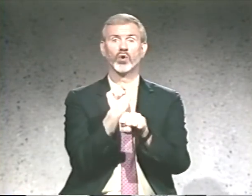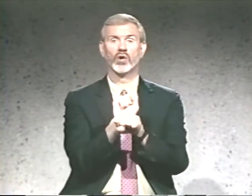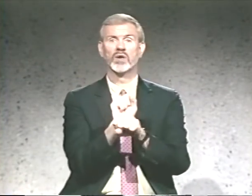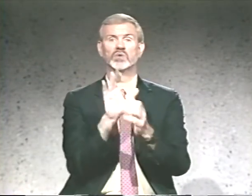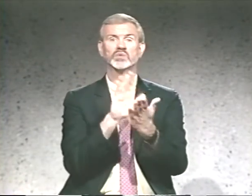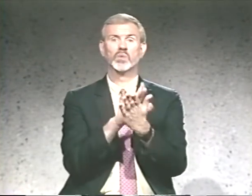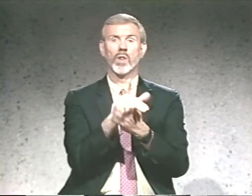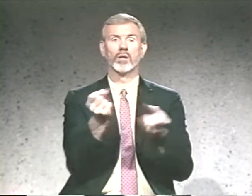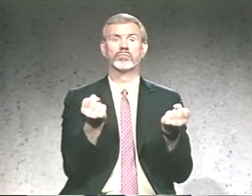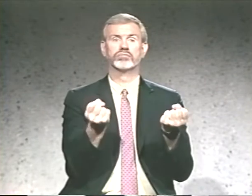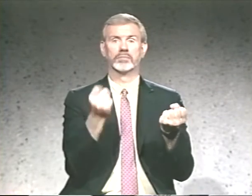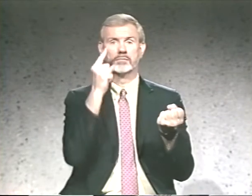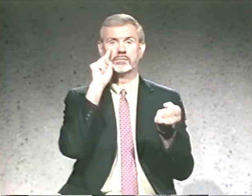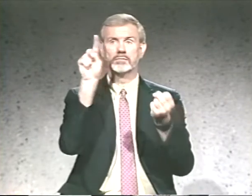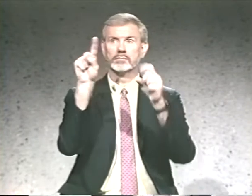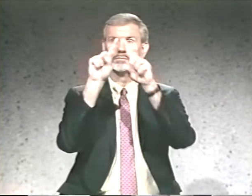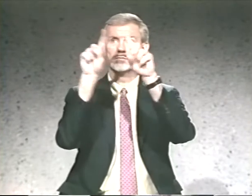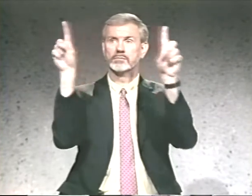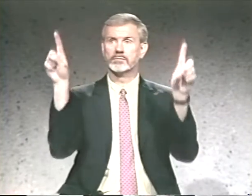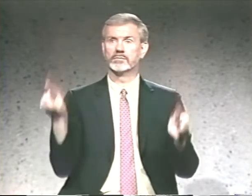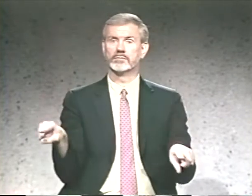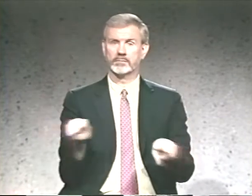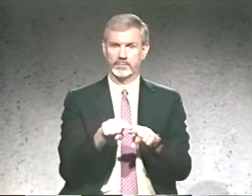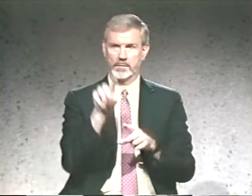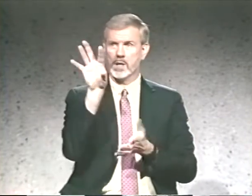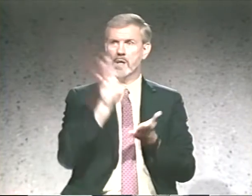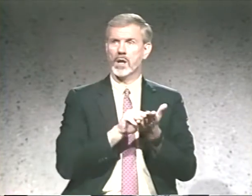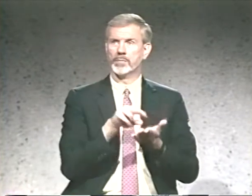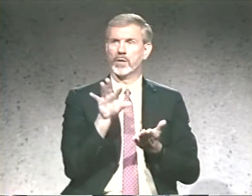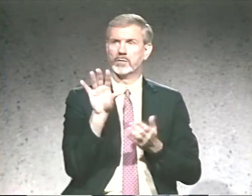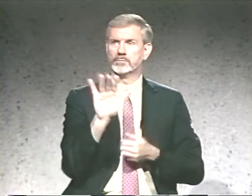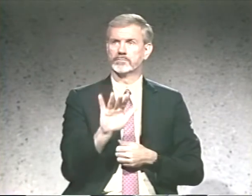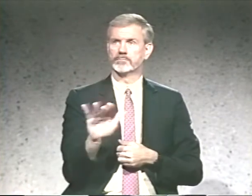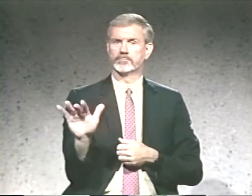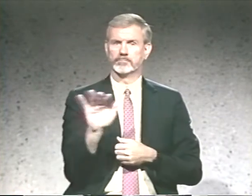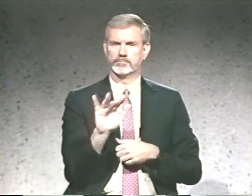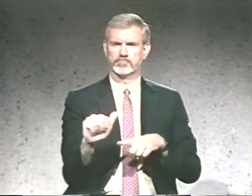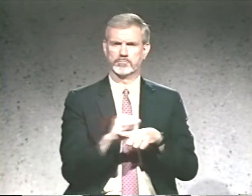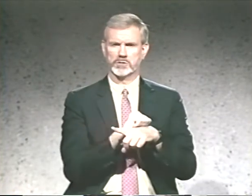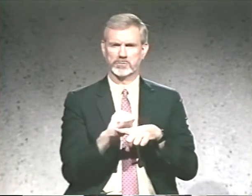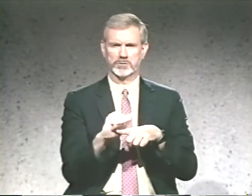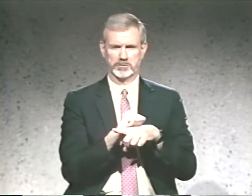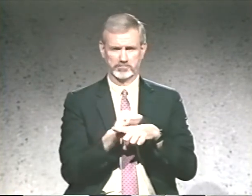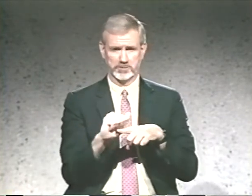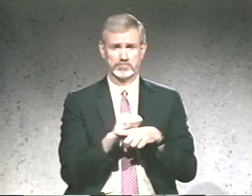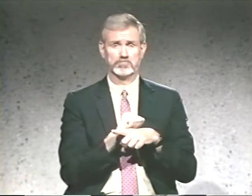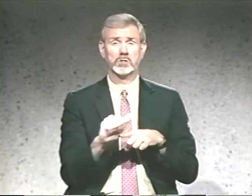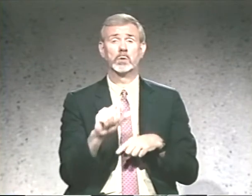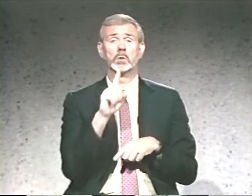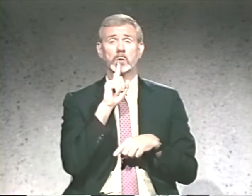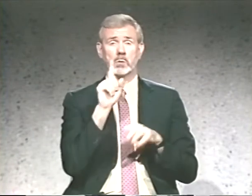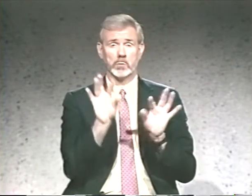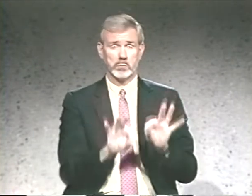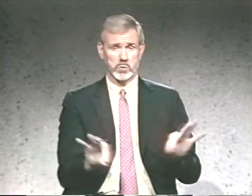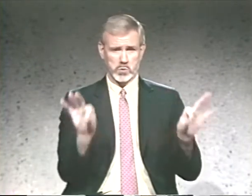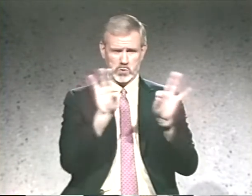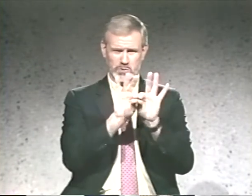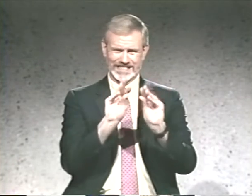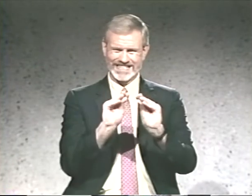go to work or school, spell the words on billboards, and so on. It's important